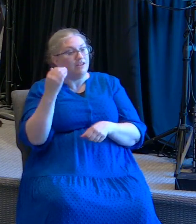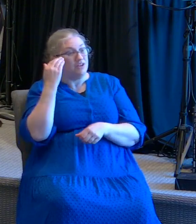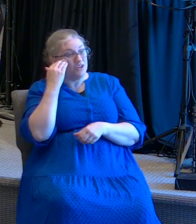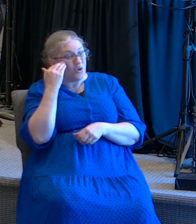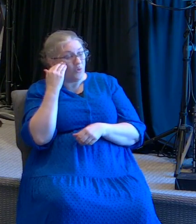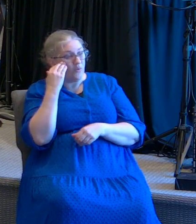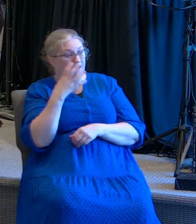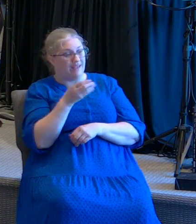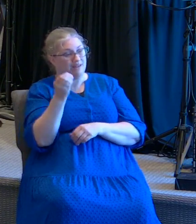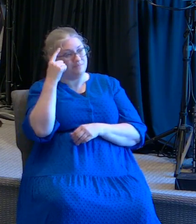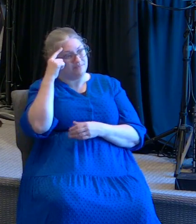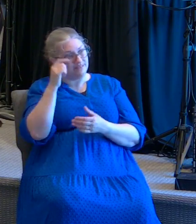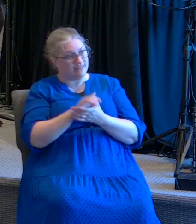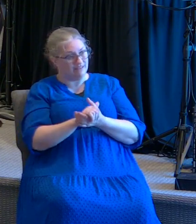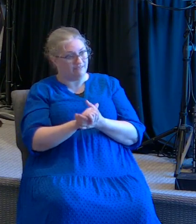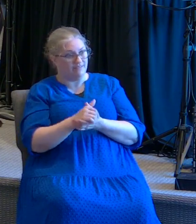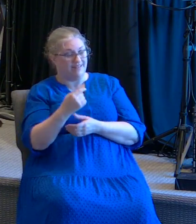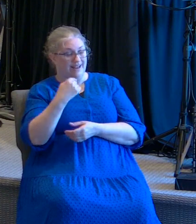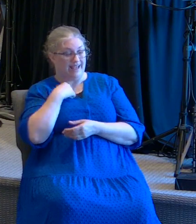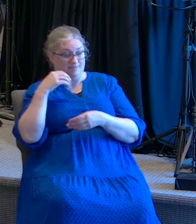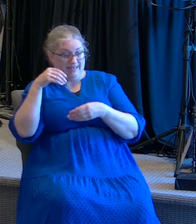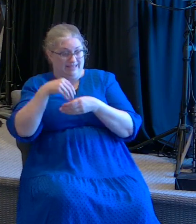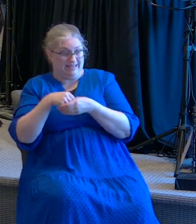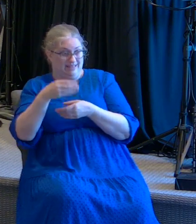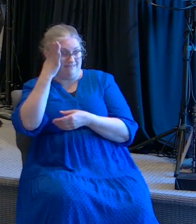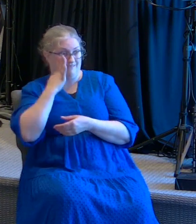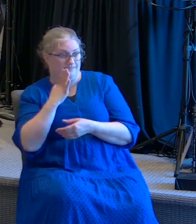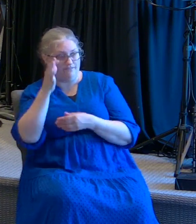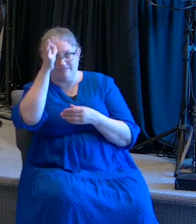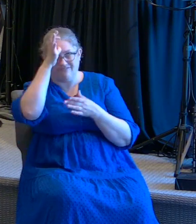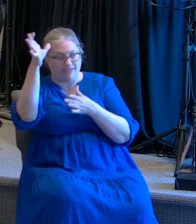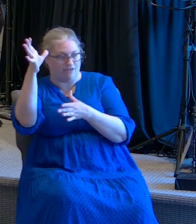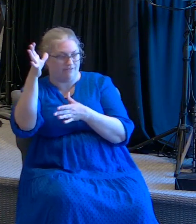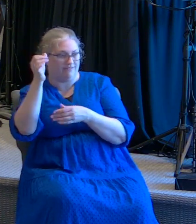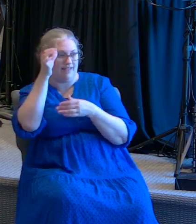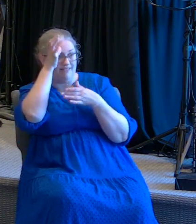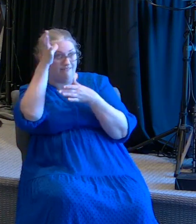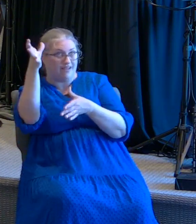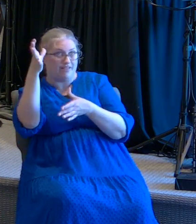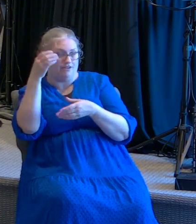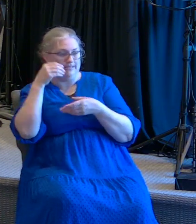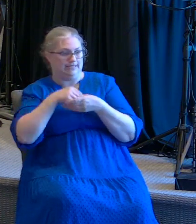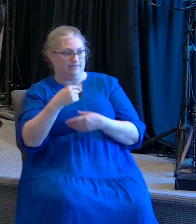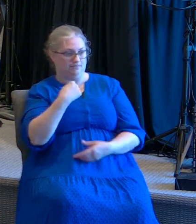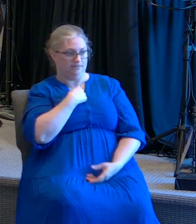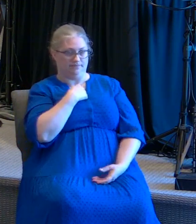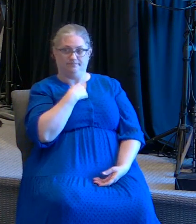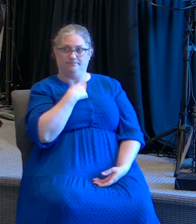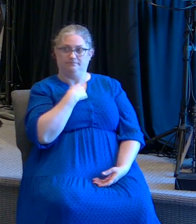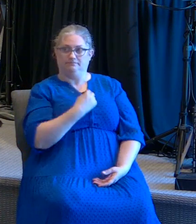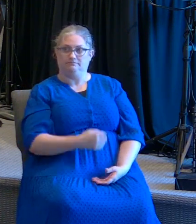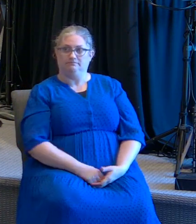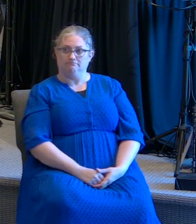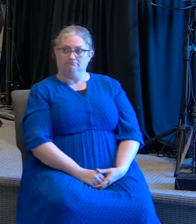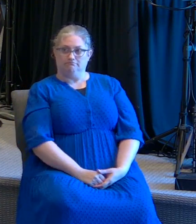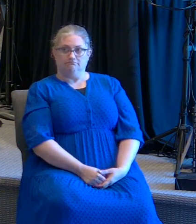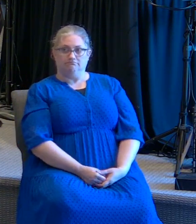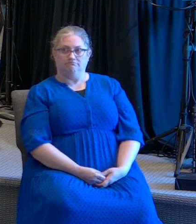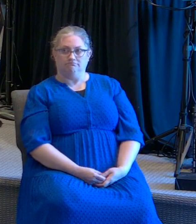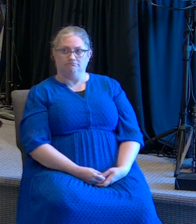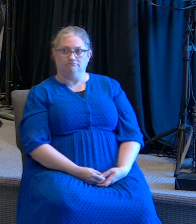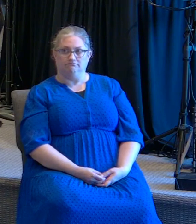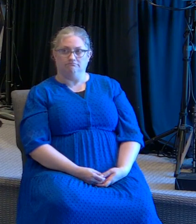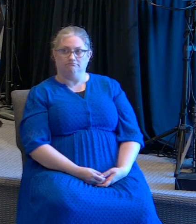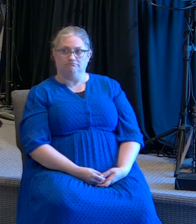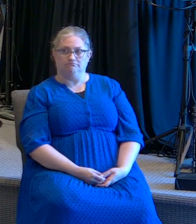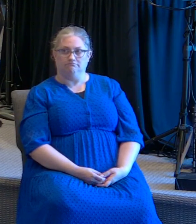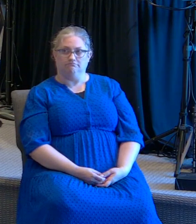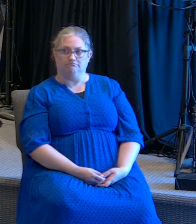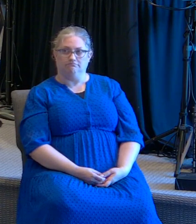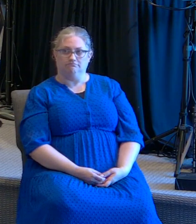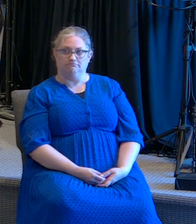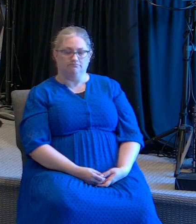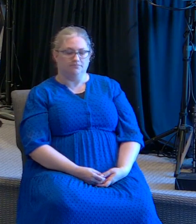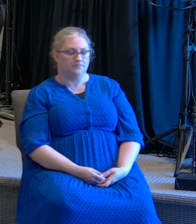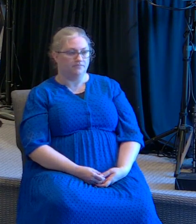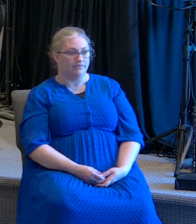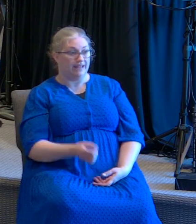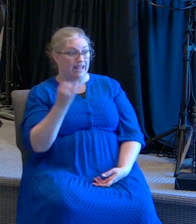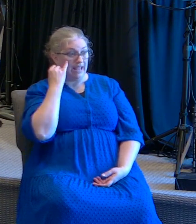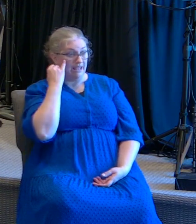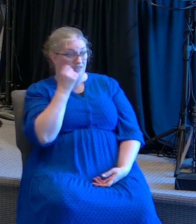said